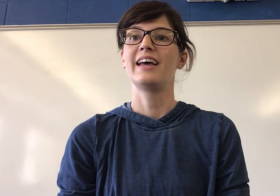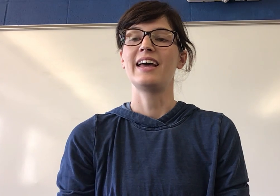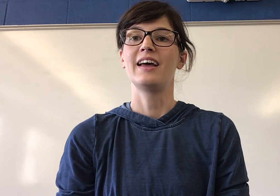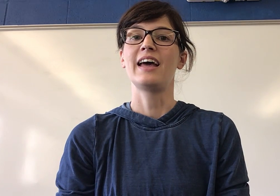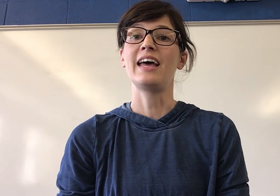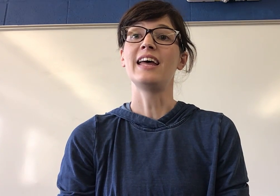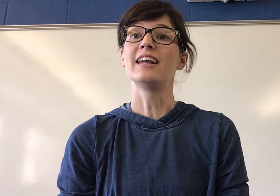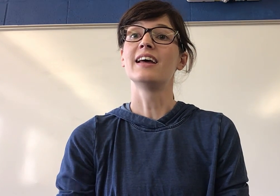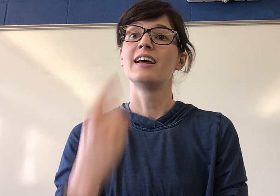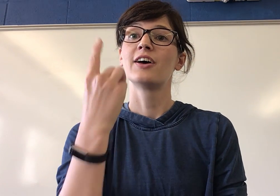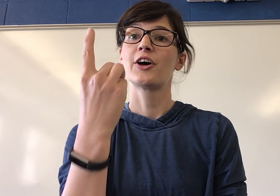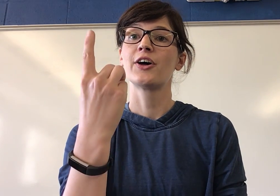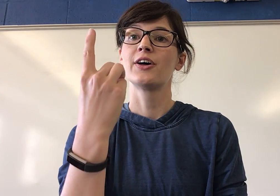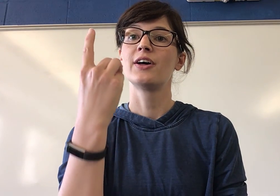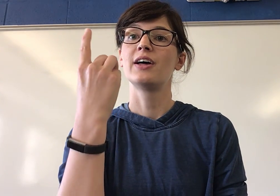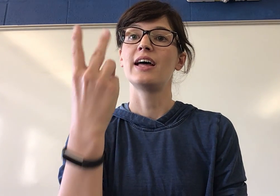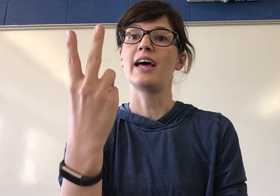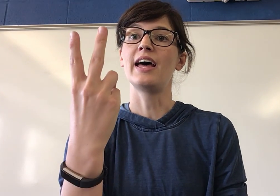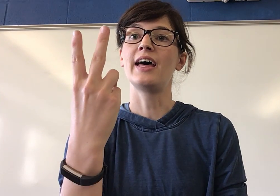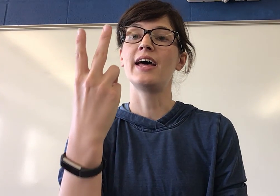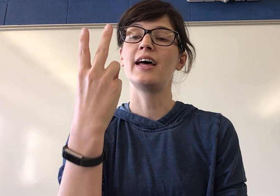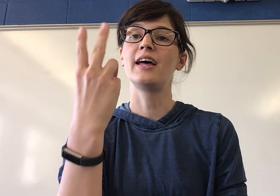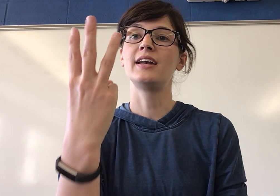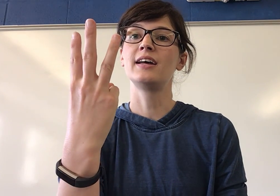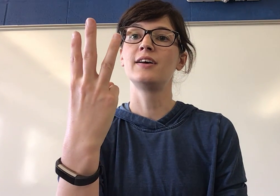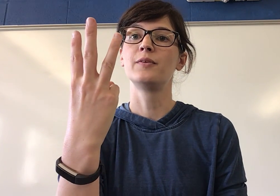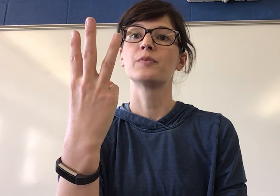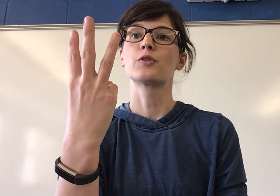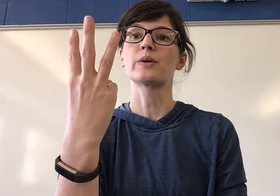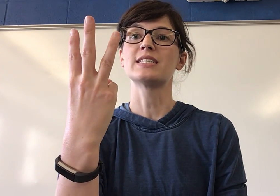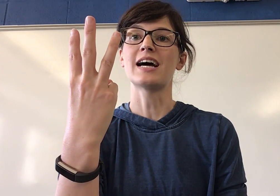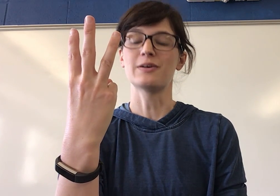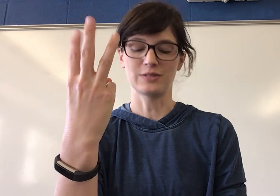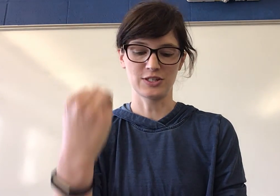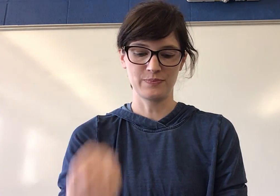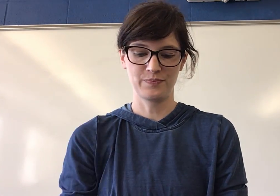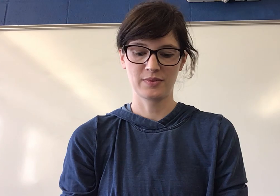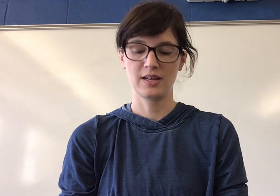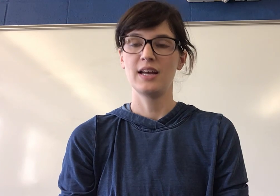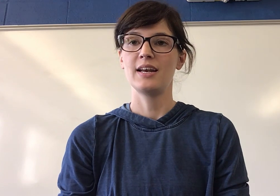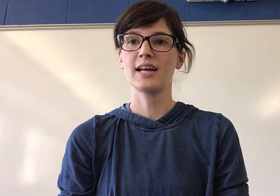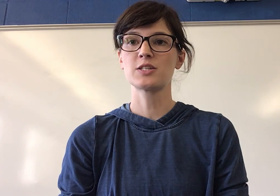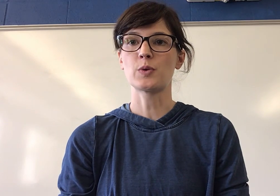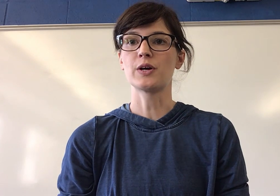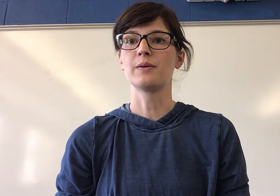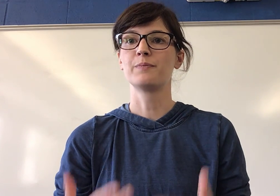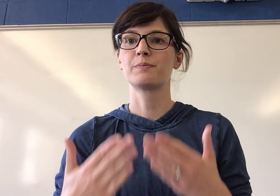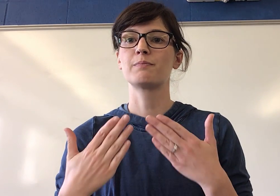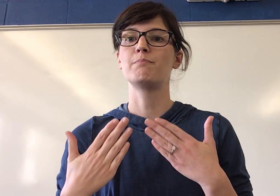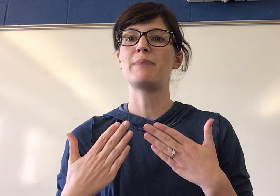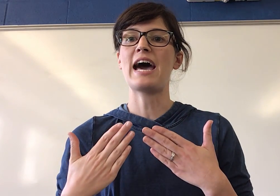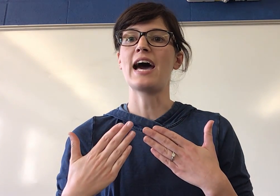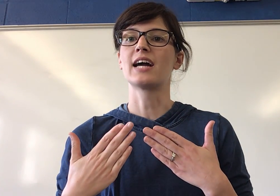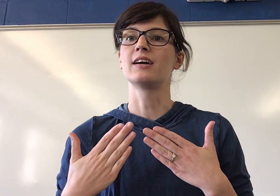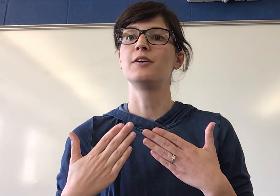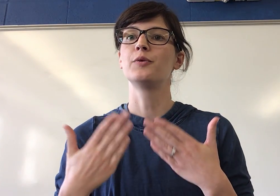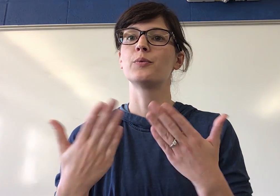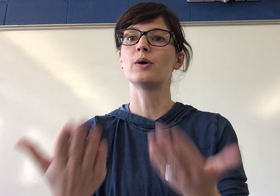Hen. H-N. Three sounds. Next word. Bag. Bag. What